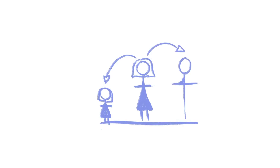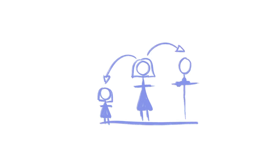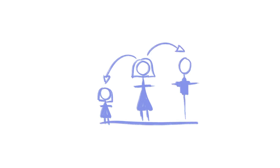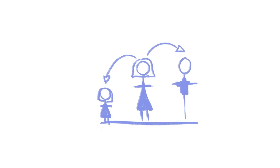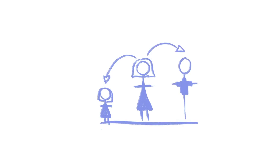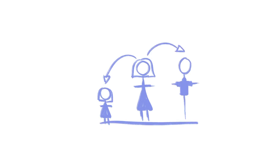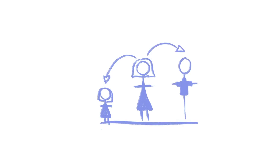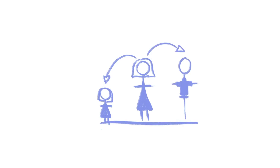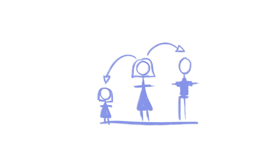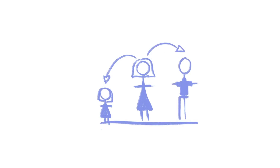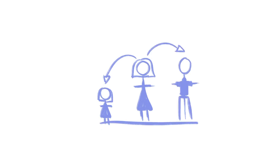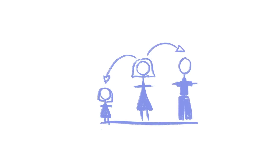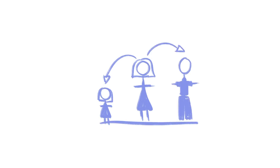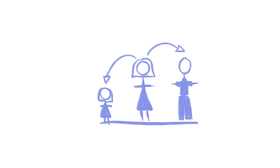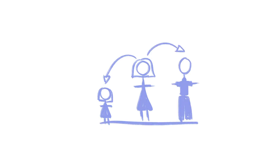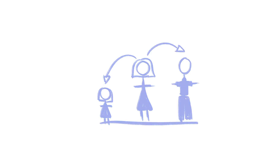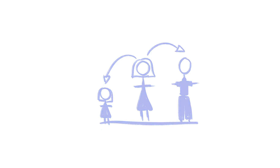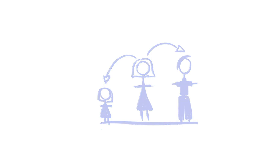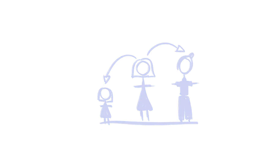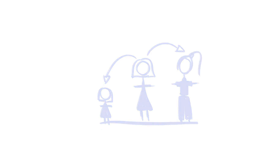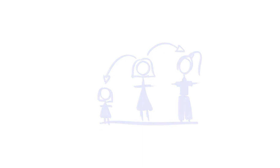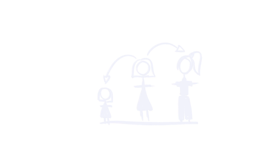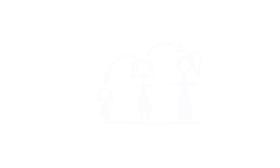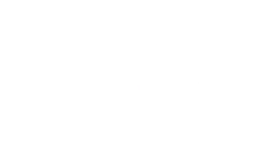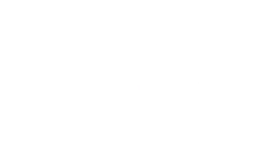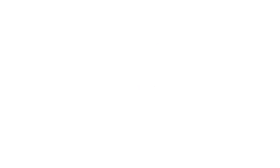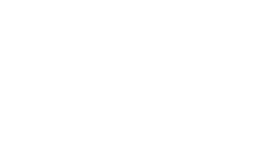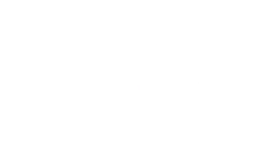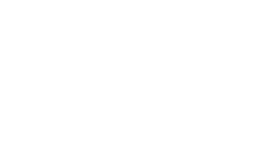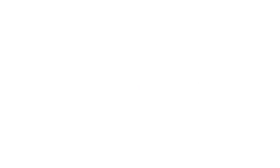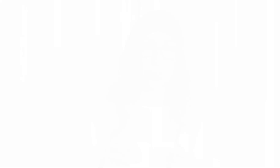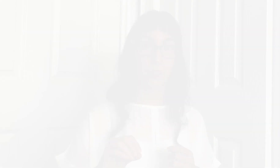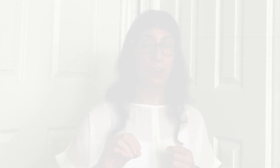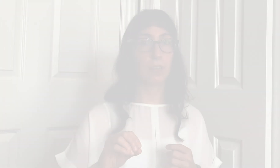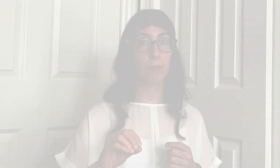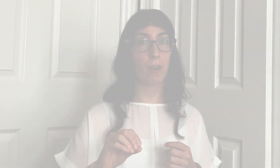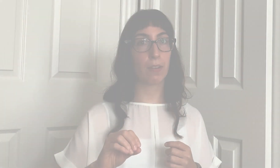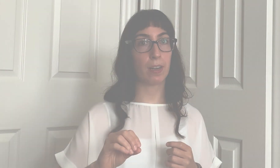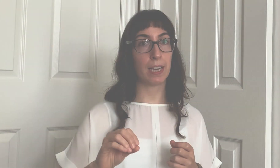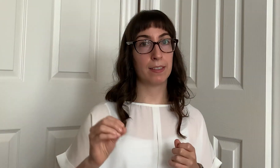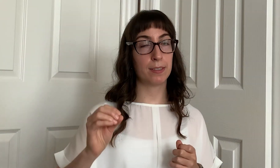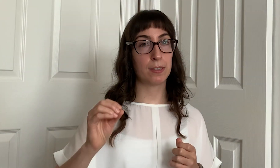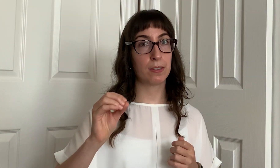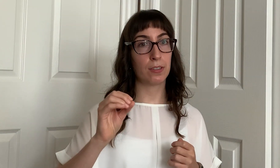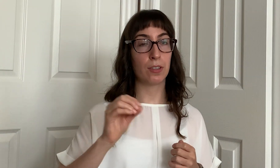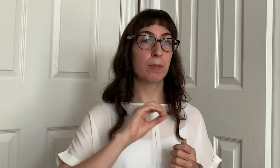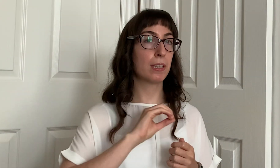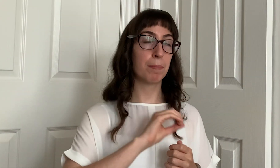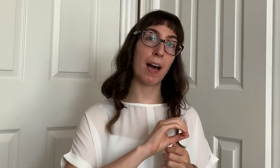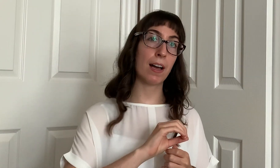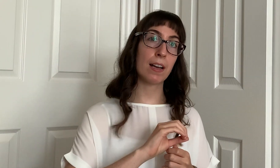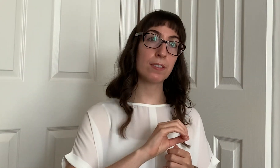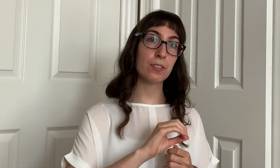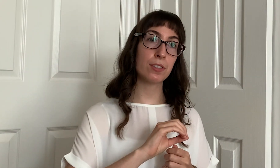should be a form of you whether it's you in the past